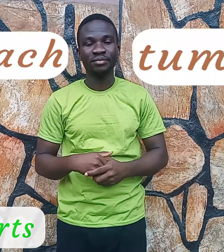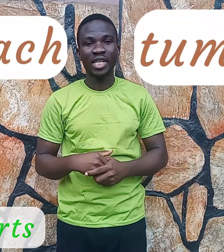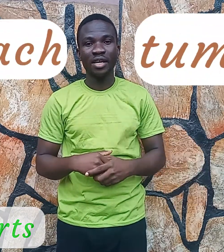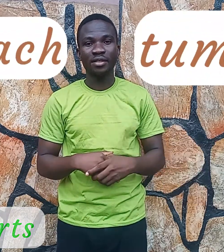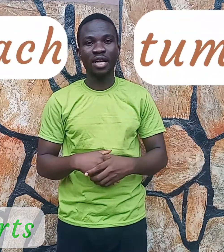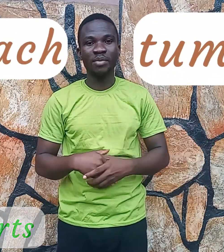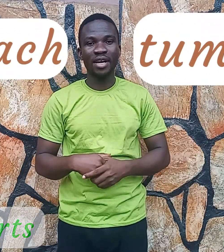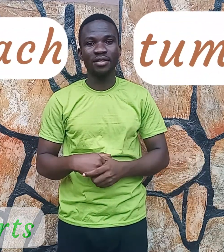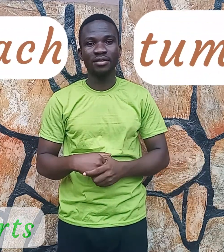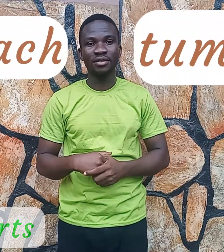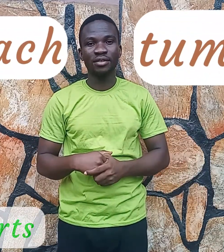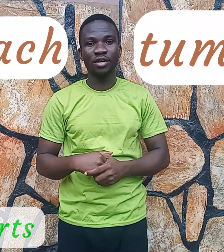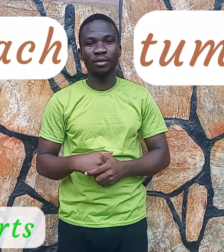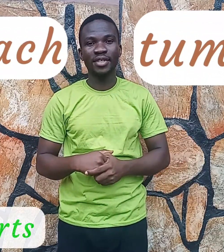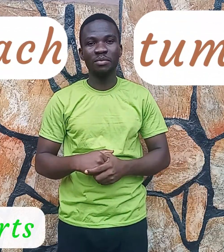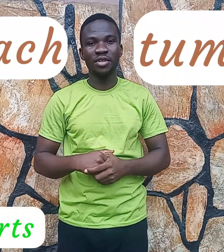Stomach. Or tummy.